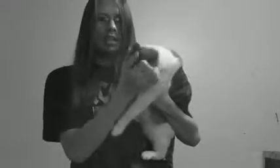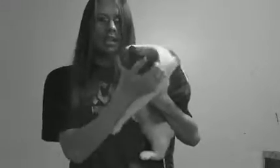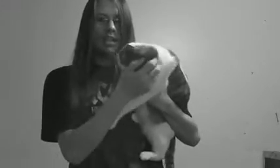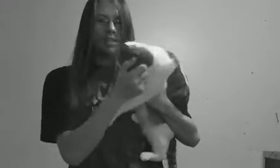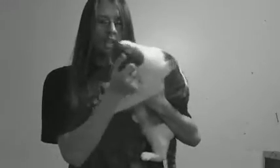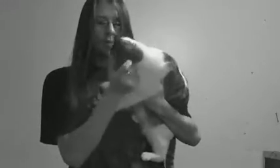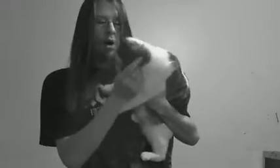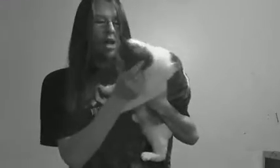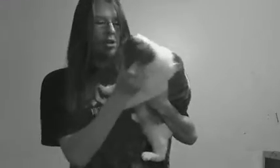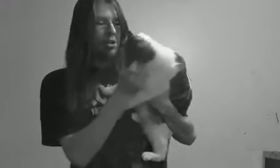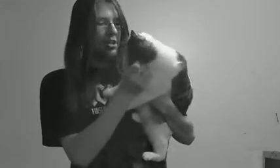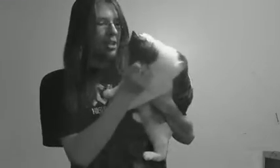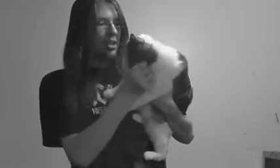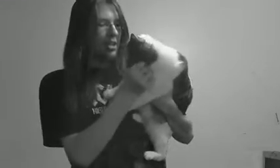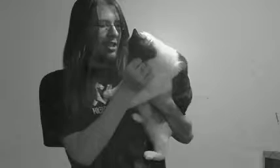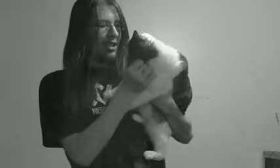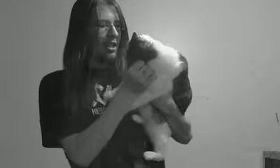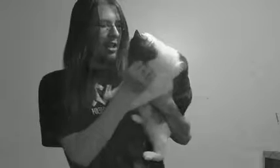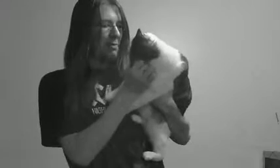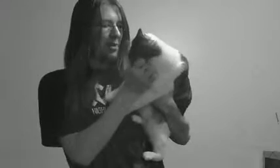It is now wider than ever.